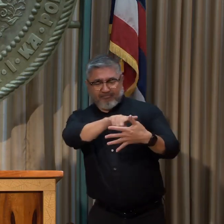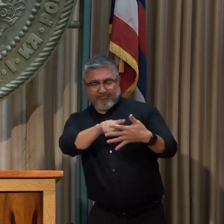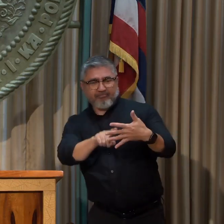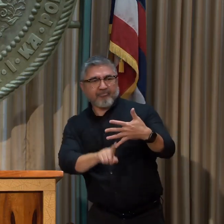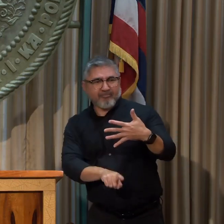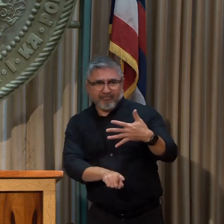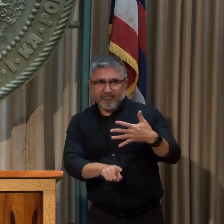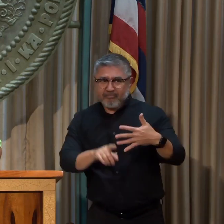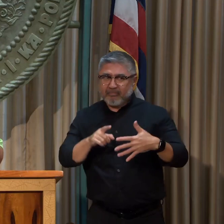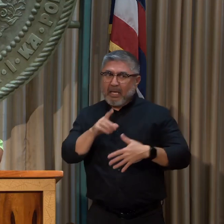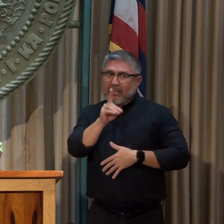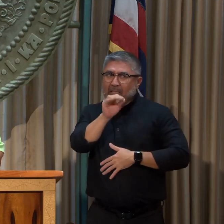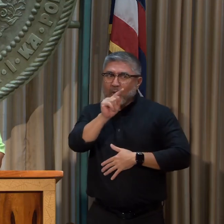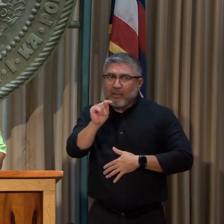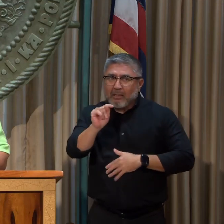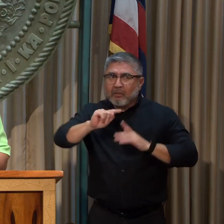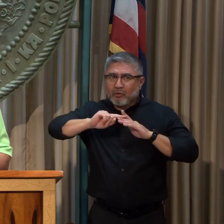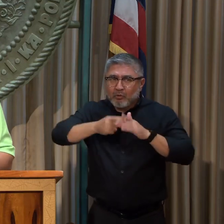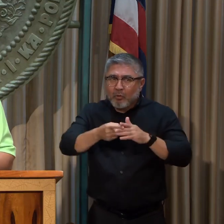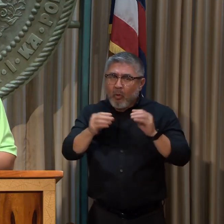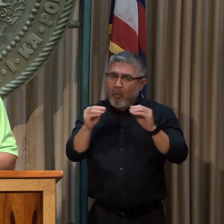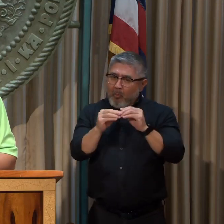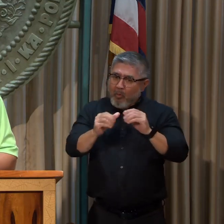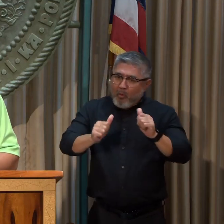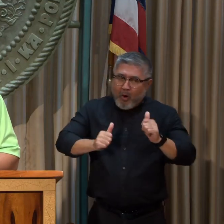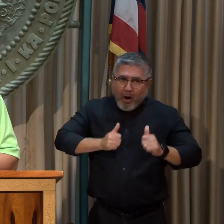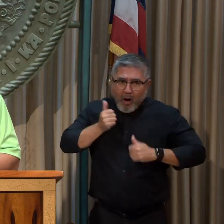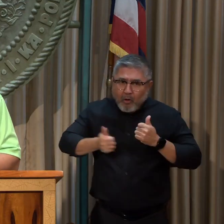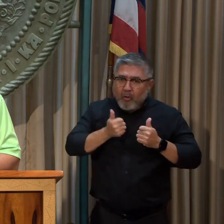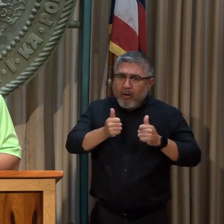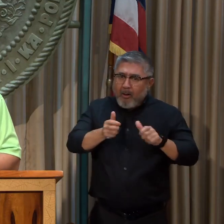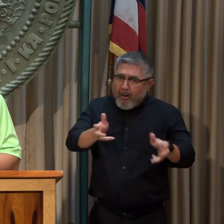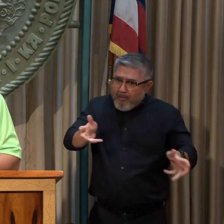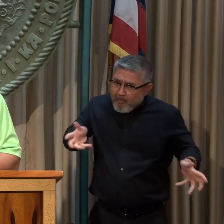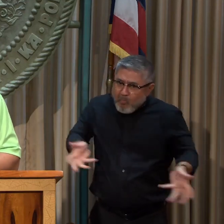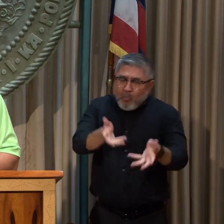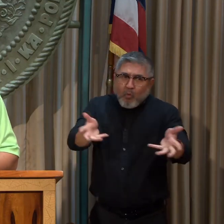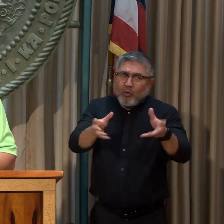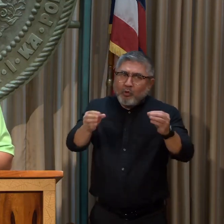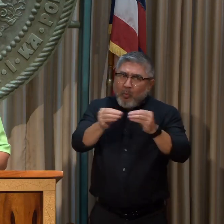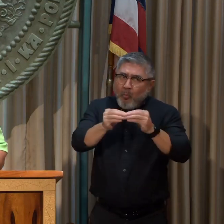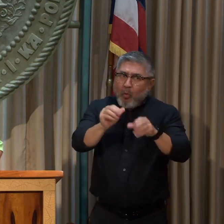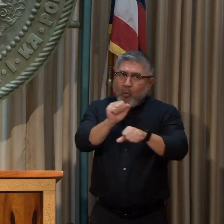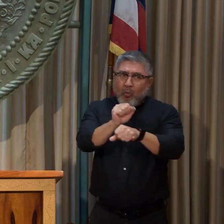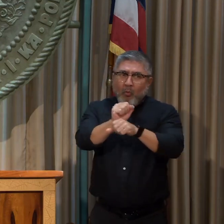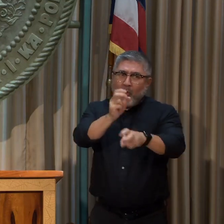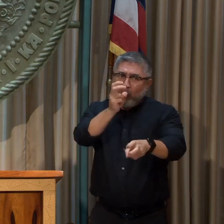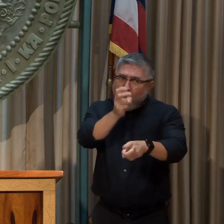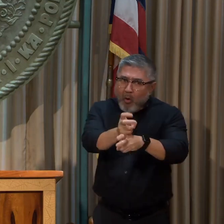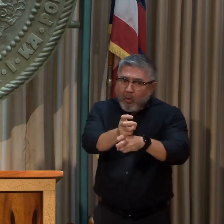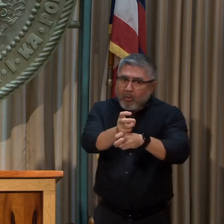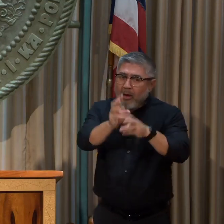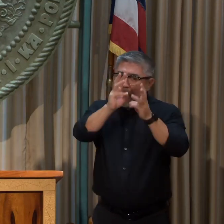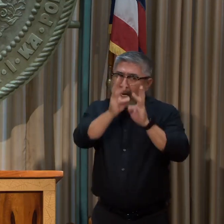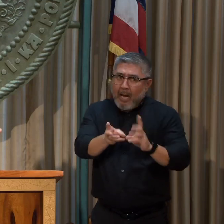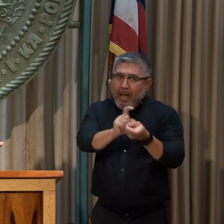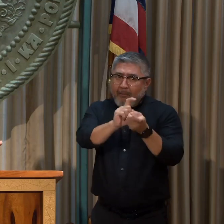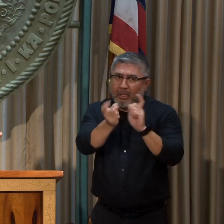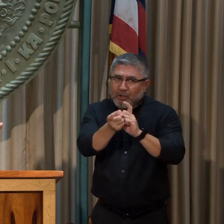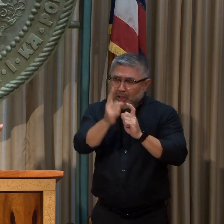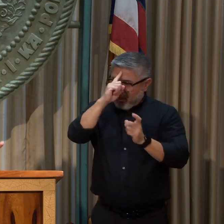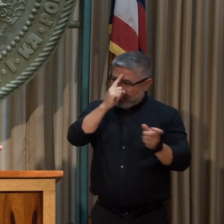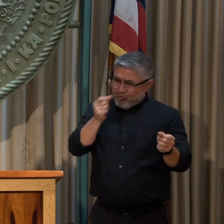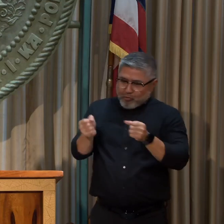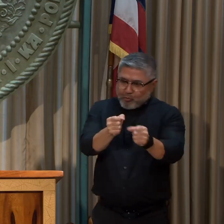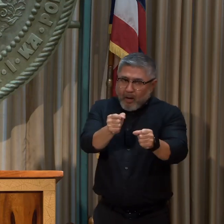more aggressive in our approach to ensuring that we can push forward harder on our climate mitigation strategies and allow us to